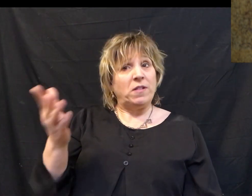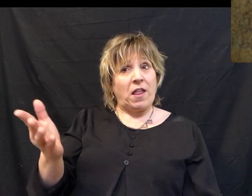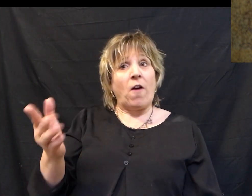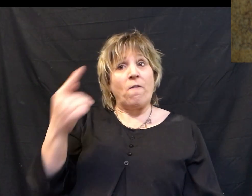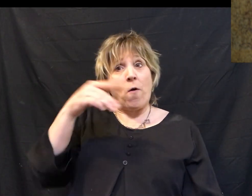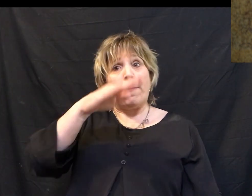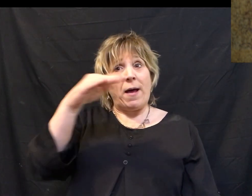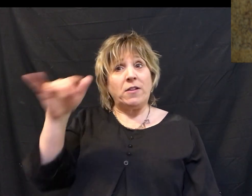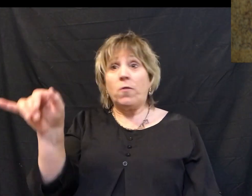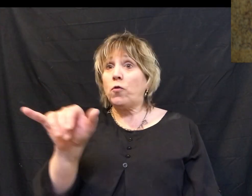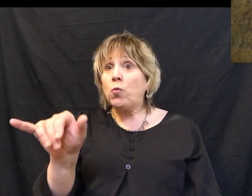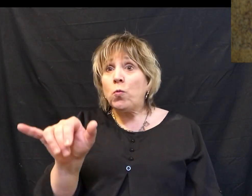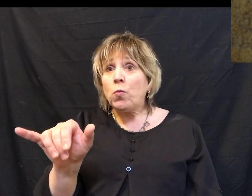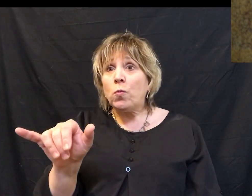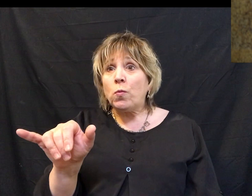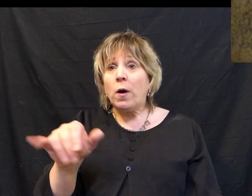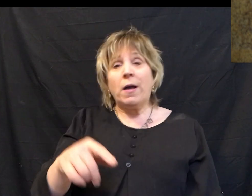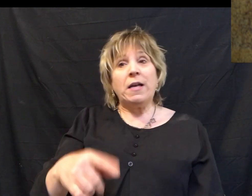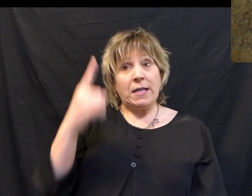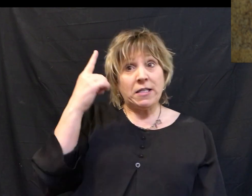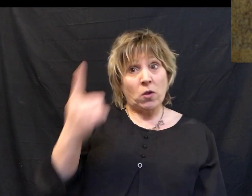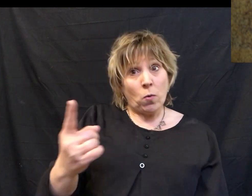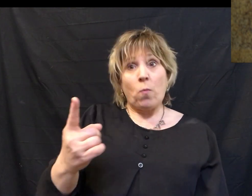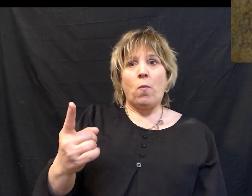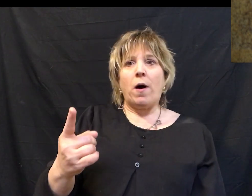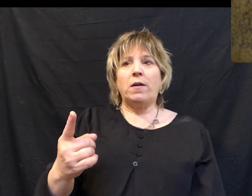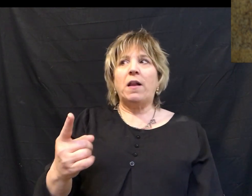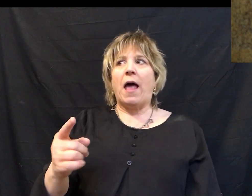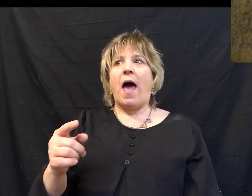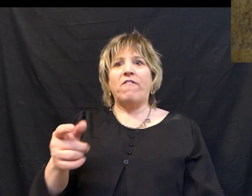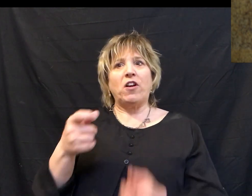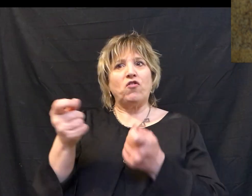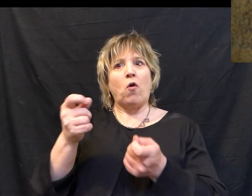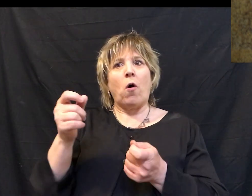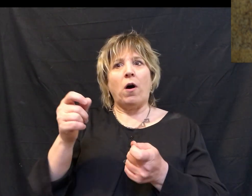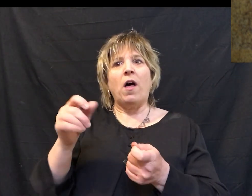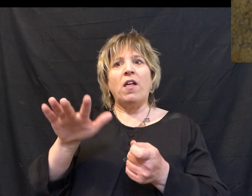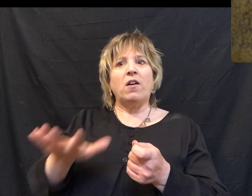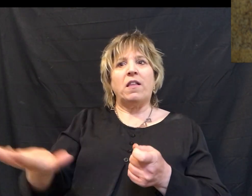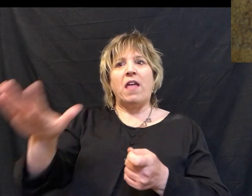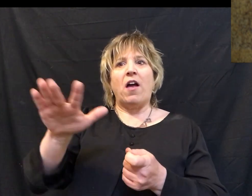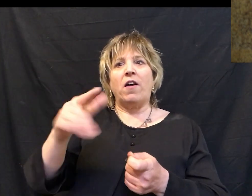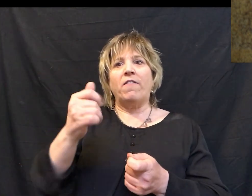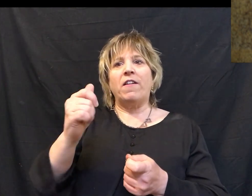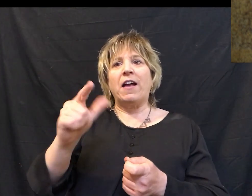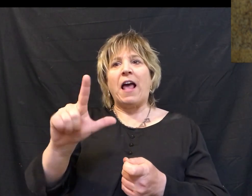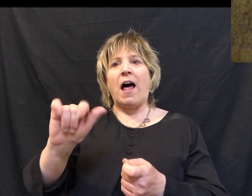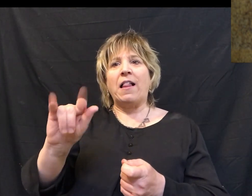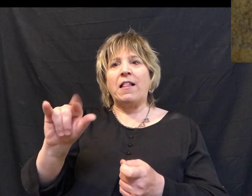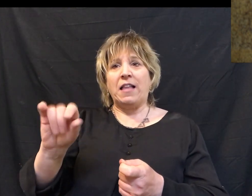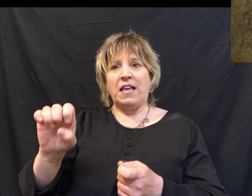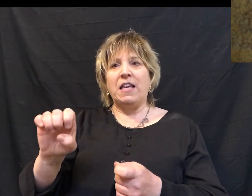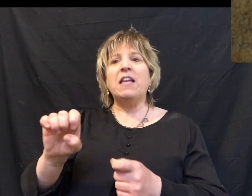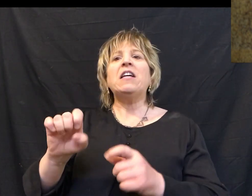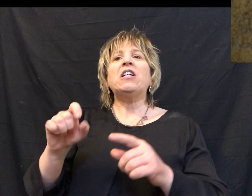in town for the Passover. And he was the one who had jurisdiction over the region of Galilee where Jesus was from.